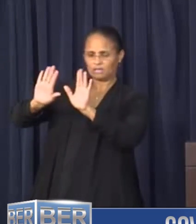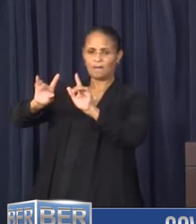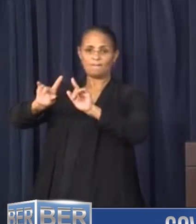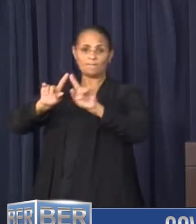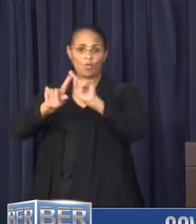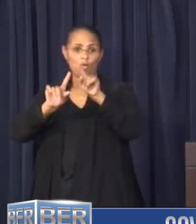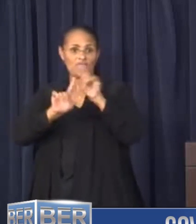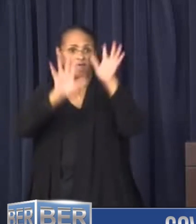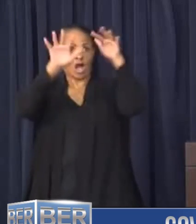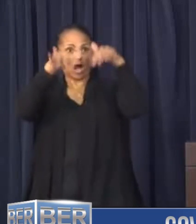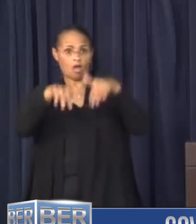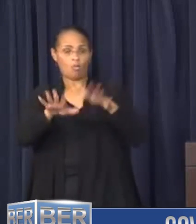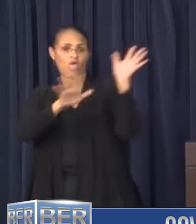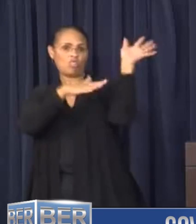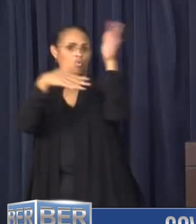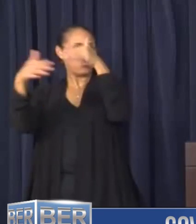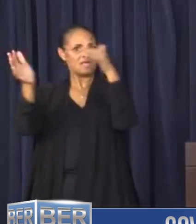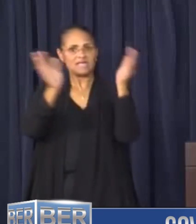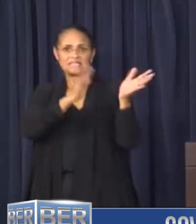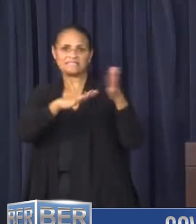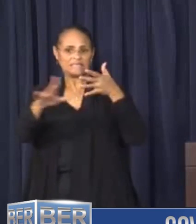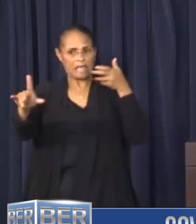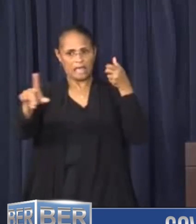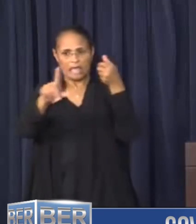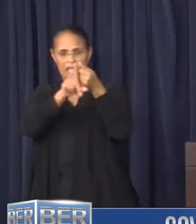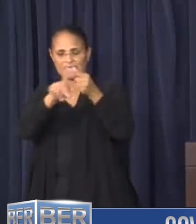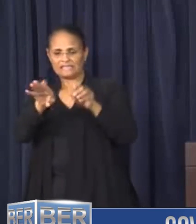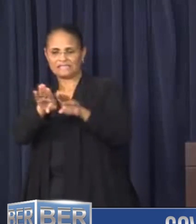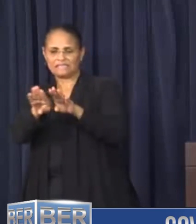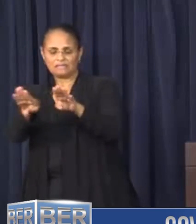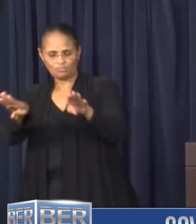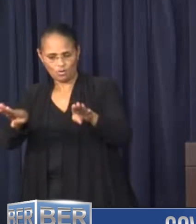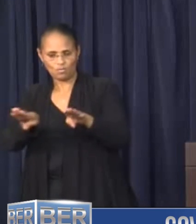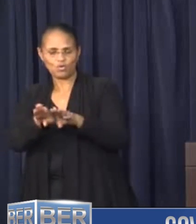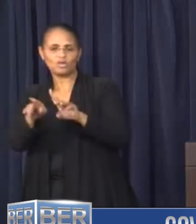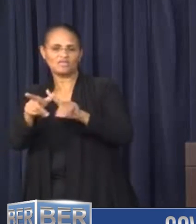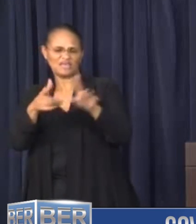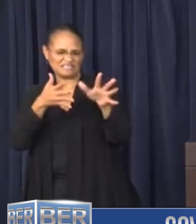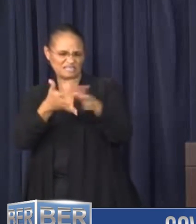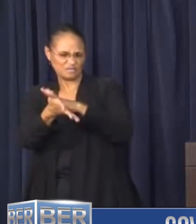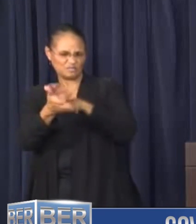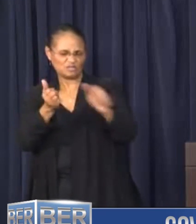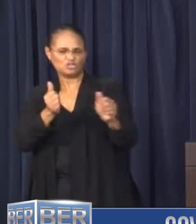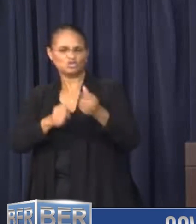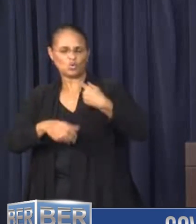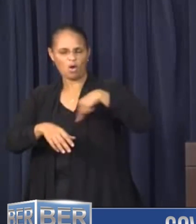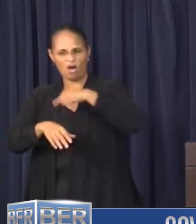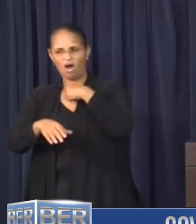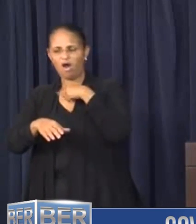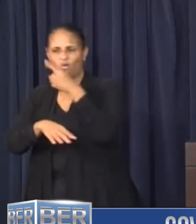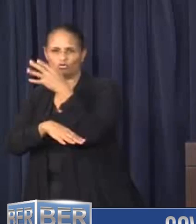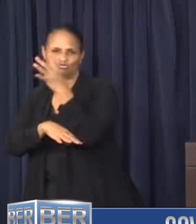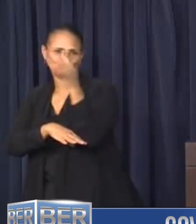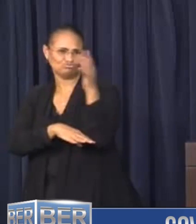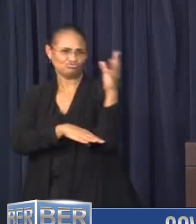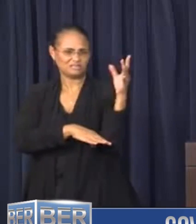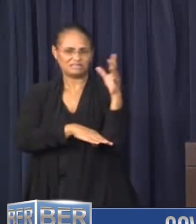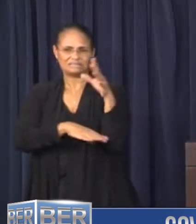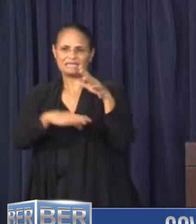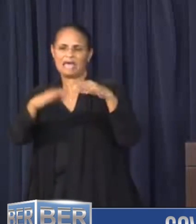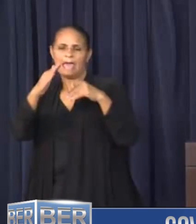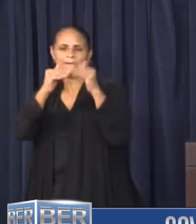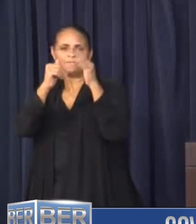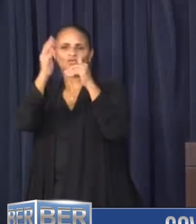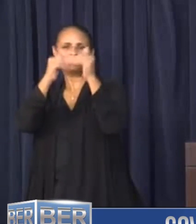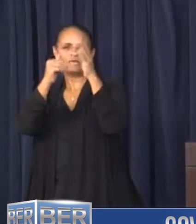the island, it uprooted a large amount of vegetation and caused extensive damage to our infrastructure, more than had been identified